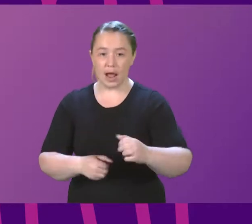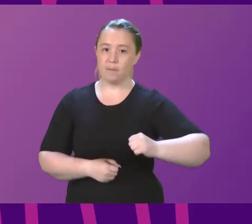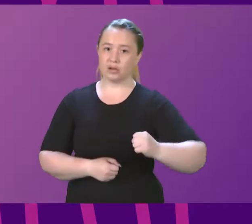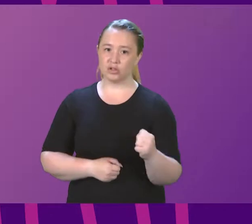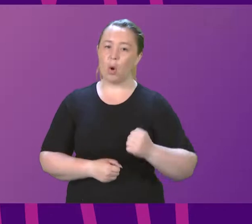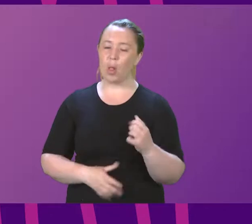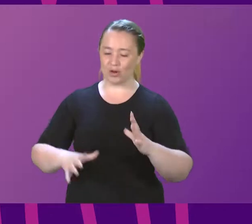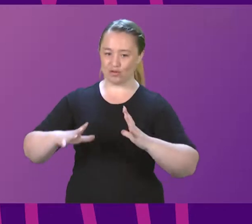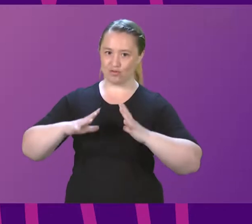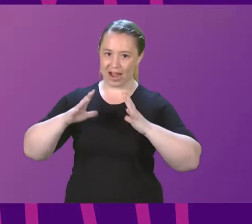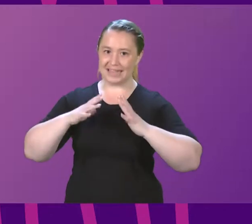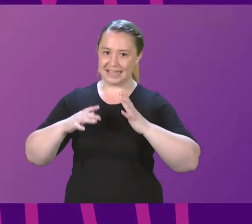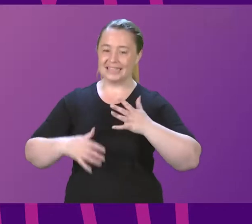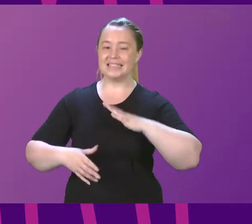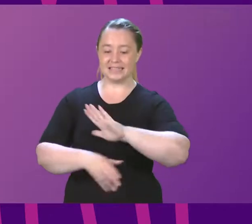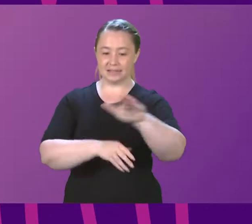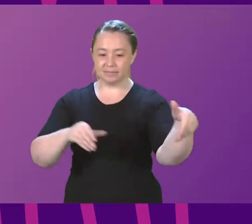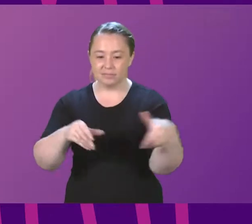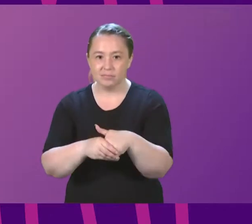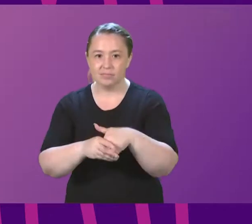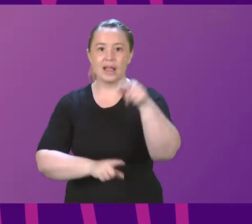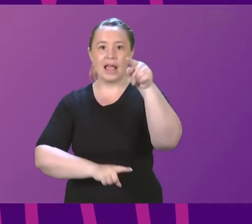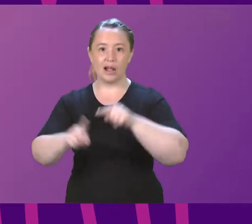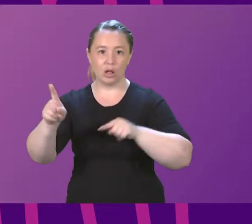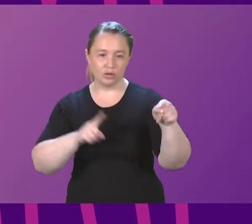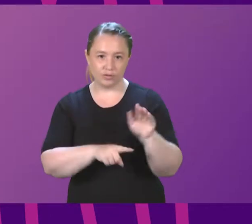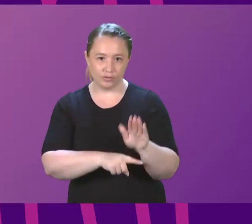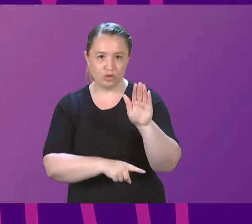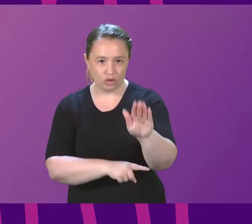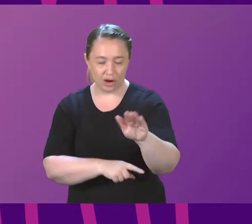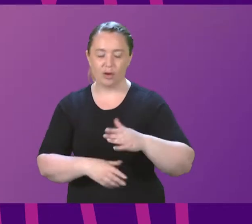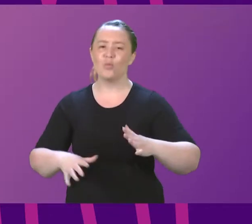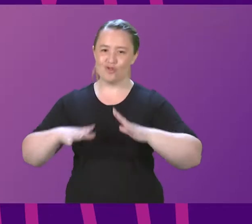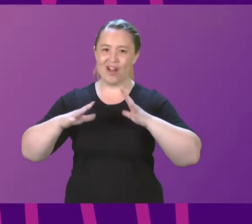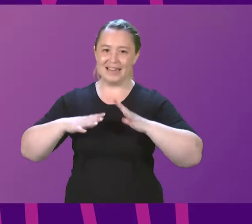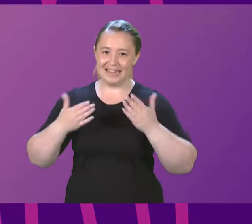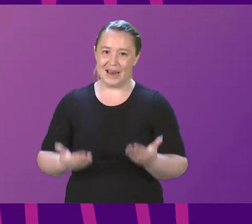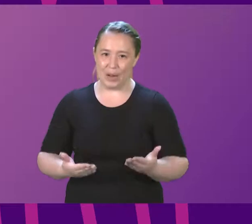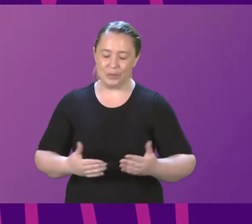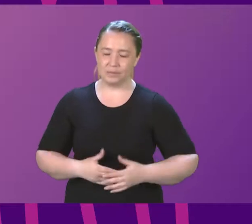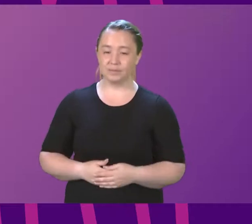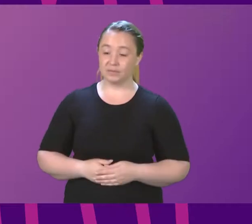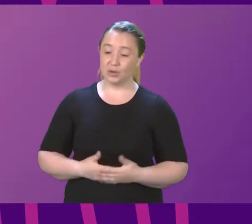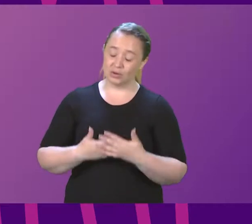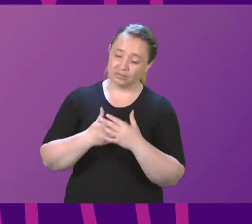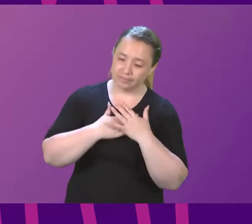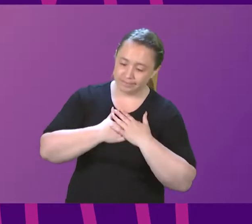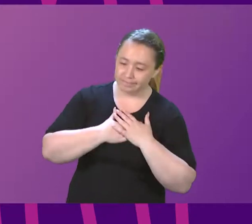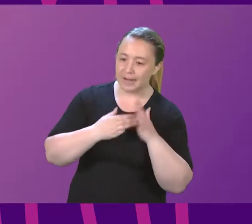inclusive and more diverse future. My dear MSPs,